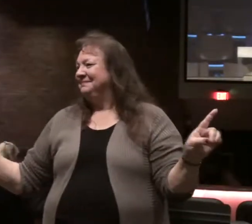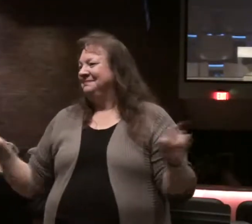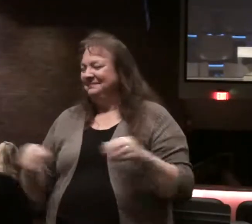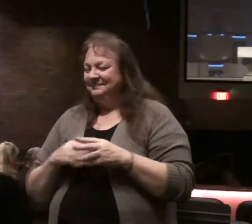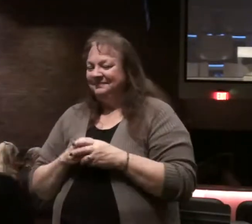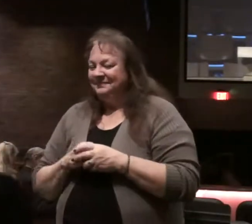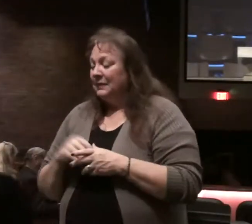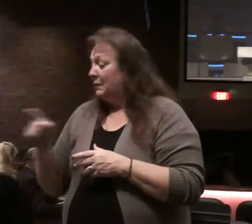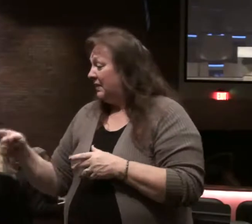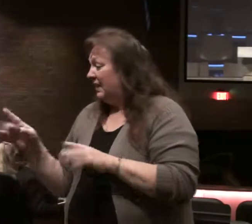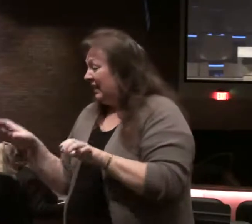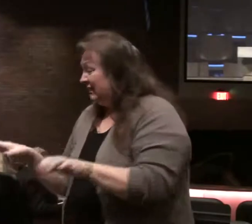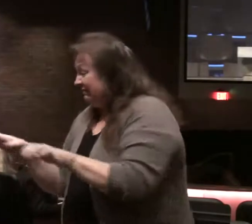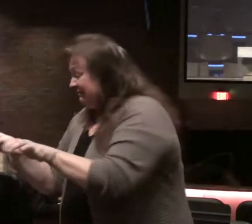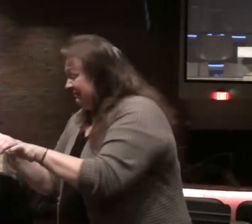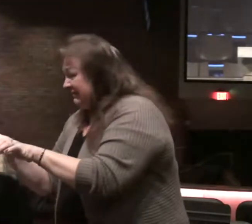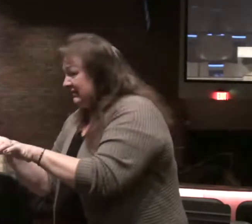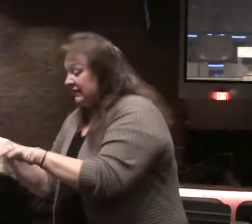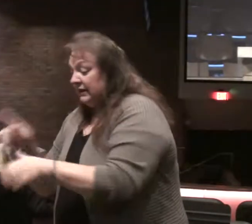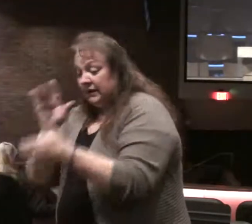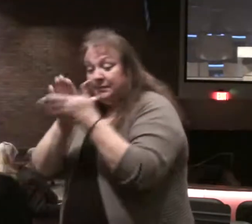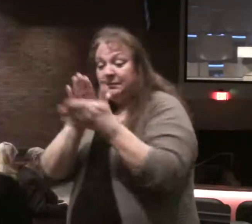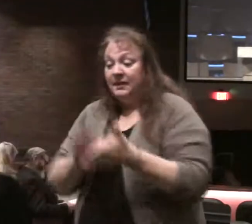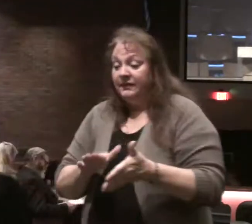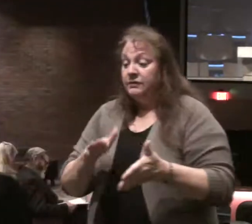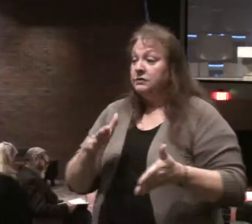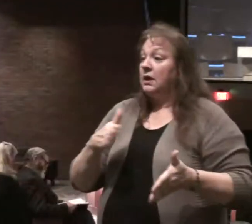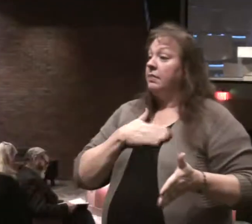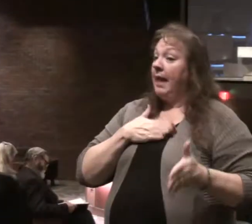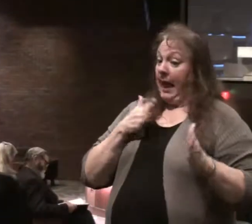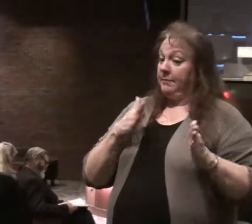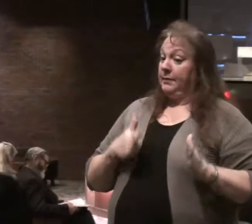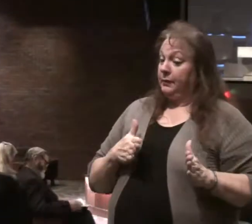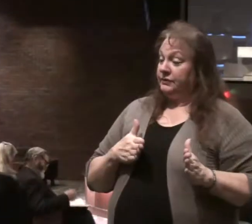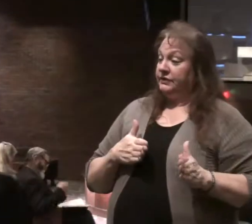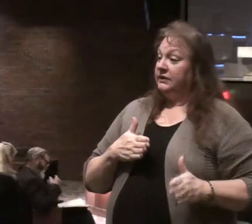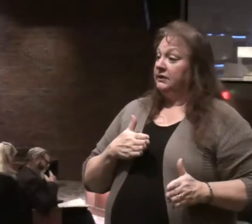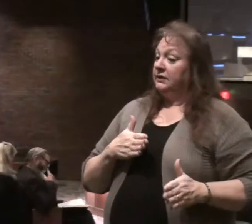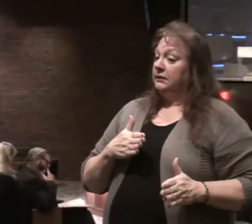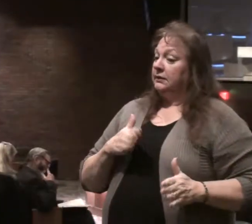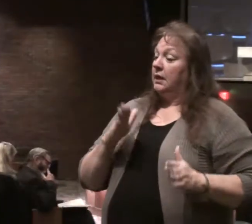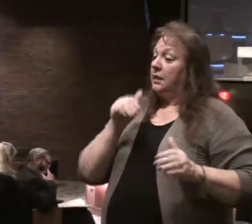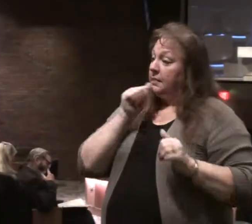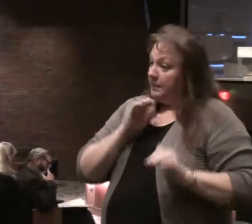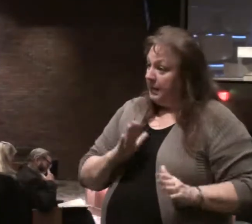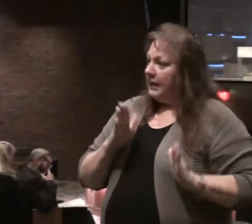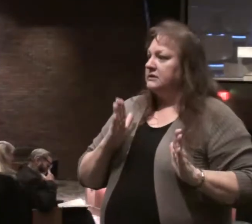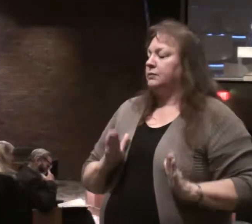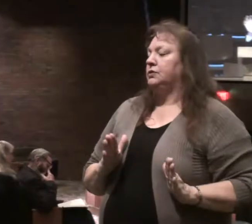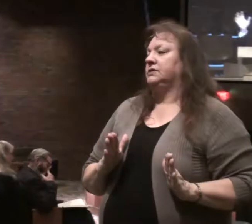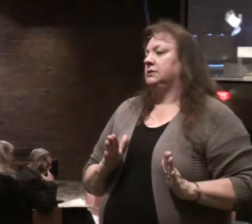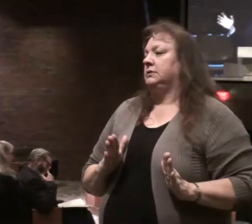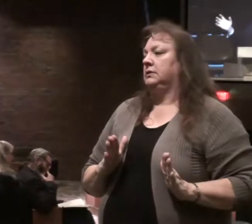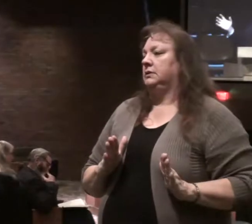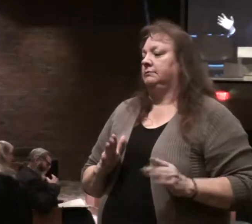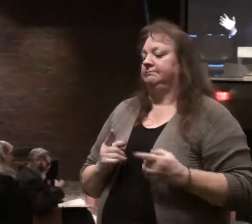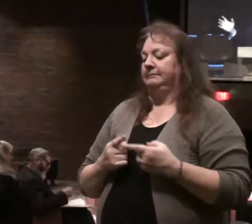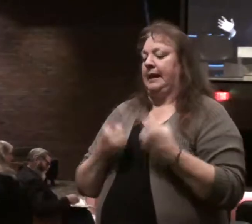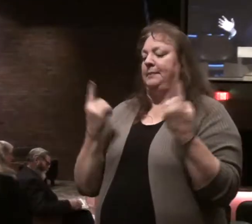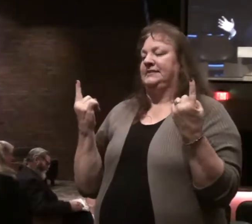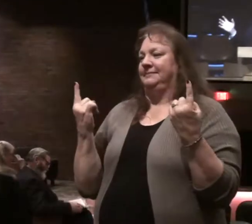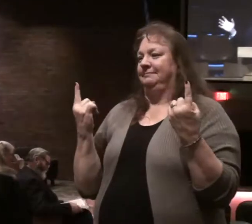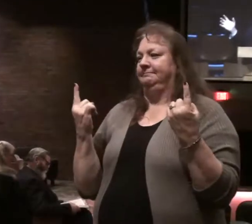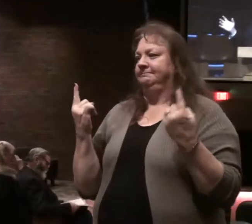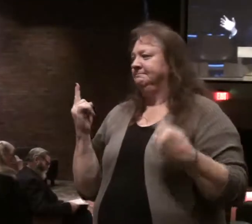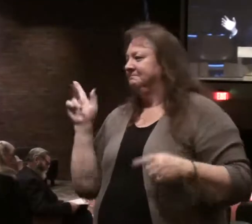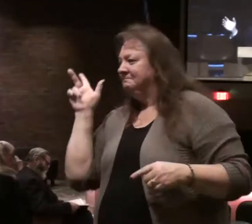with what they say, with what they do. Believers, and the happy person, the blessed man, is going to go the opposite way, not